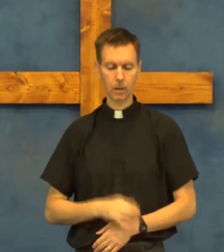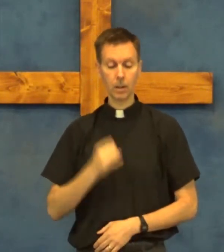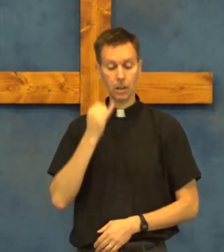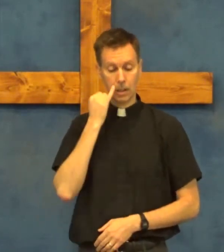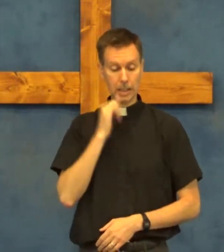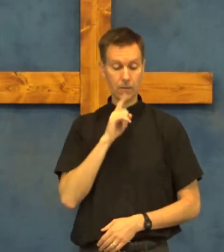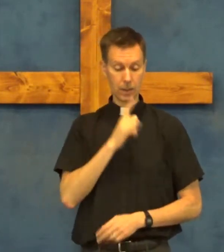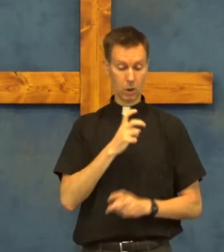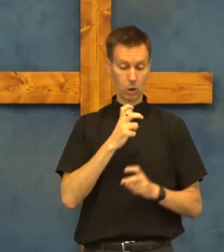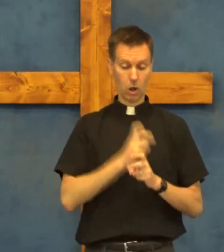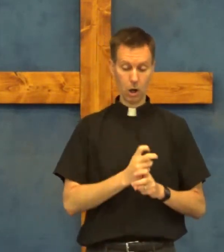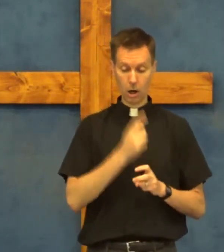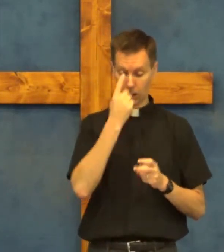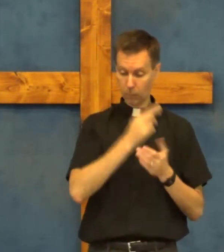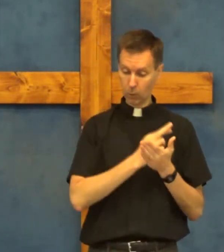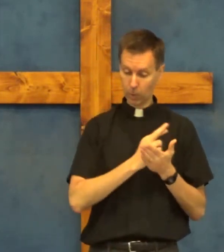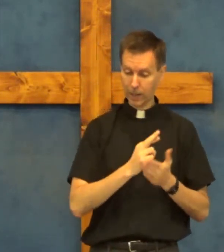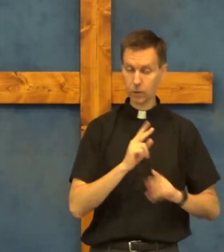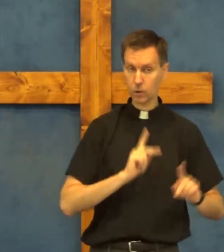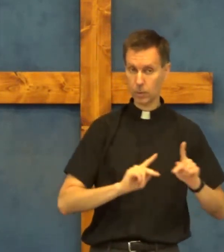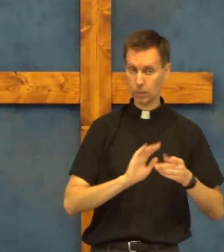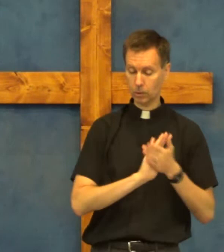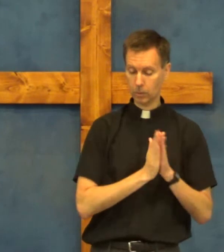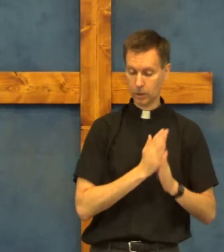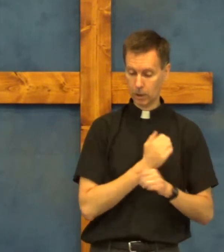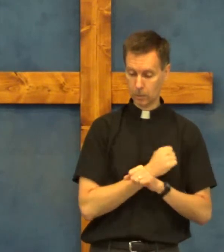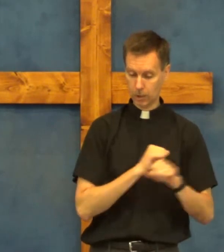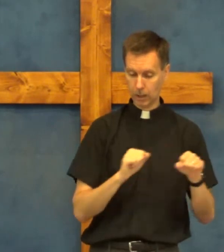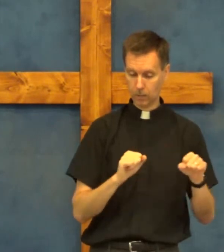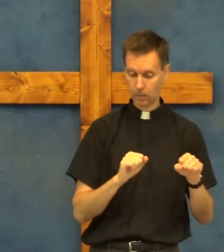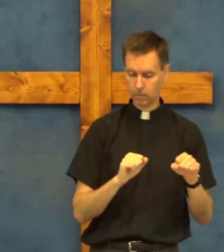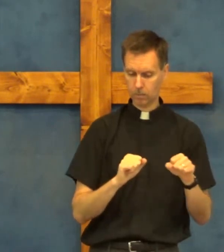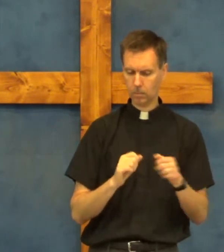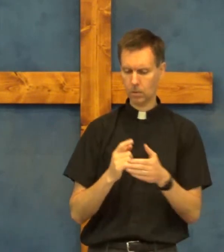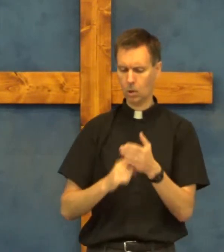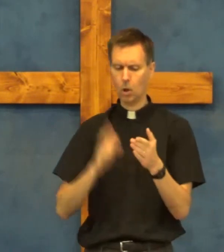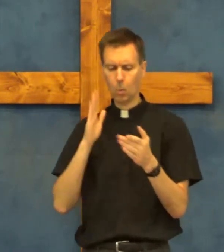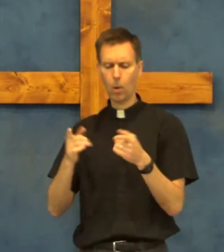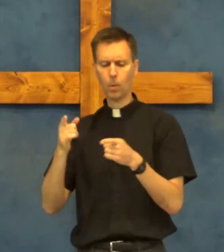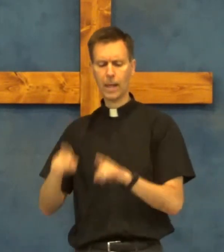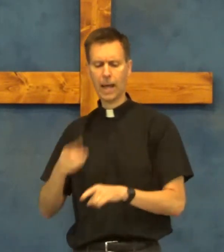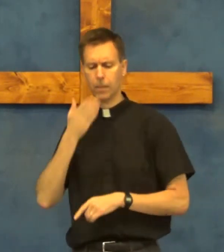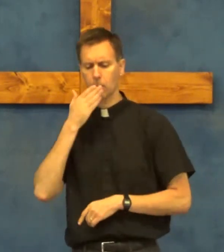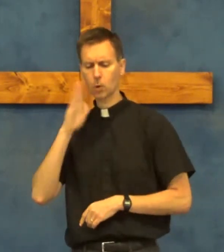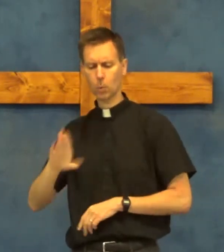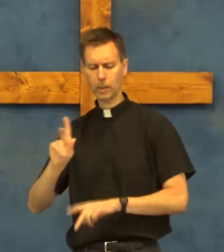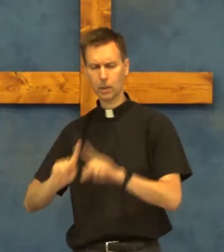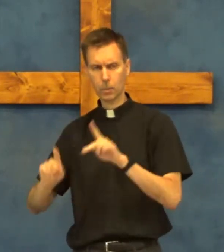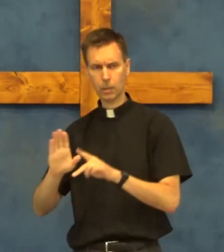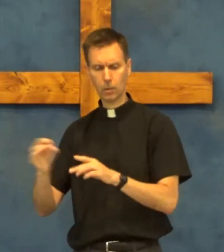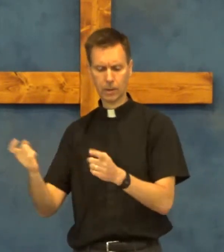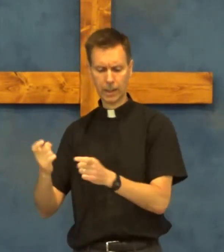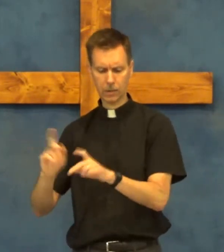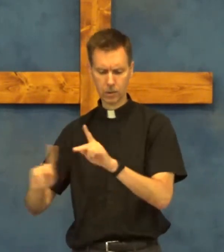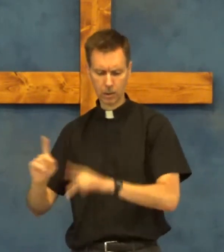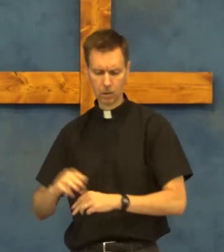if it is hard for righteous people to become saved what will happen to wicked people and sinners